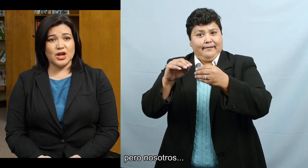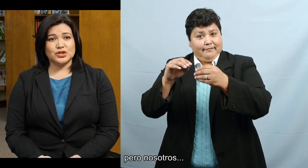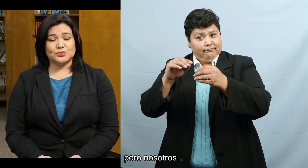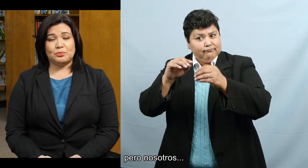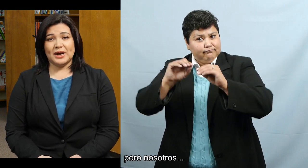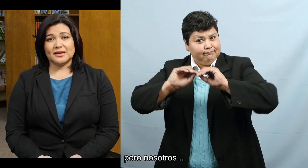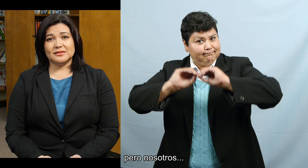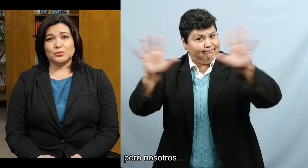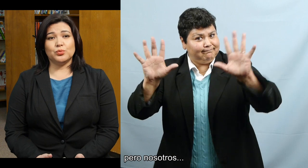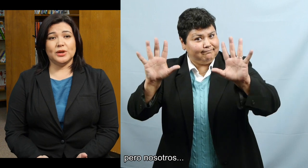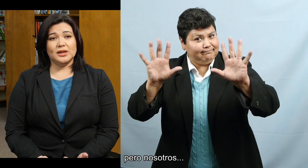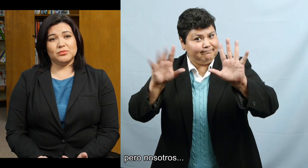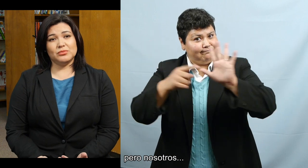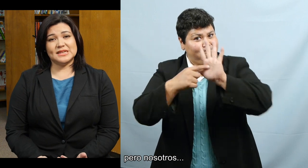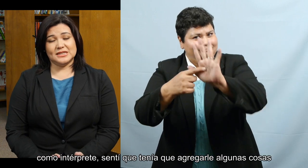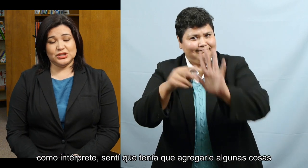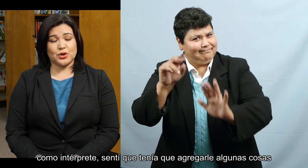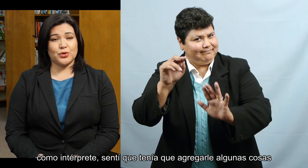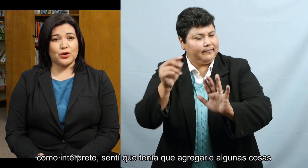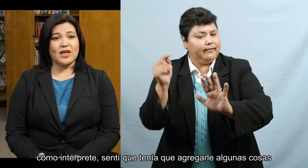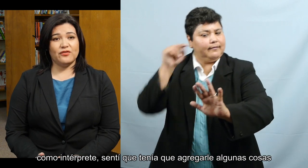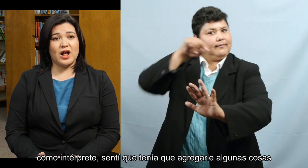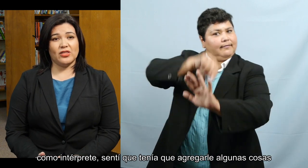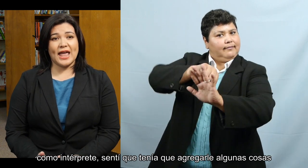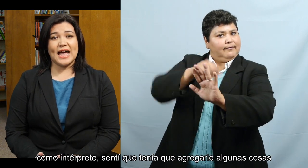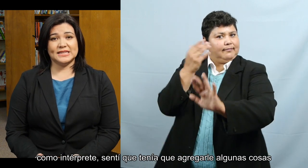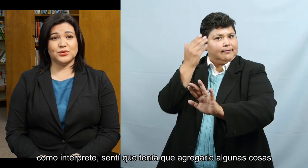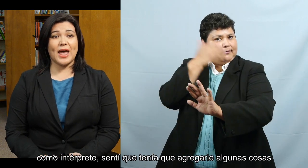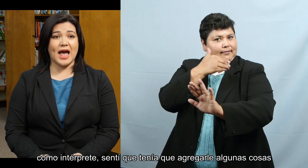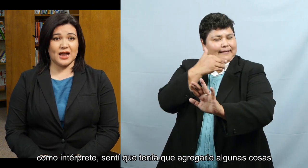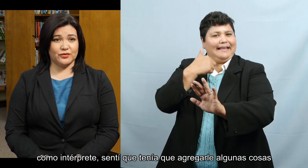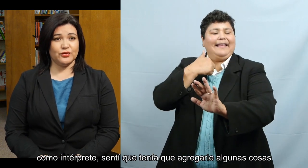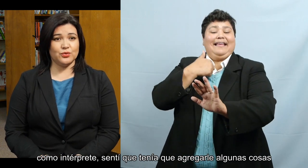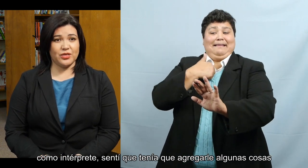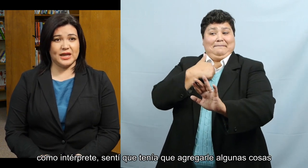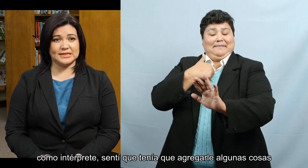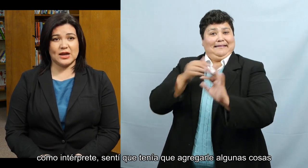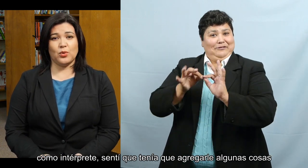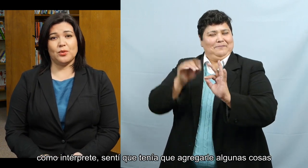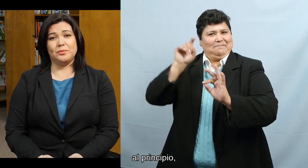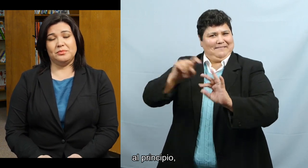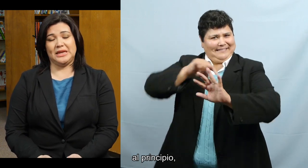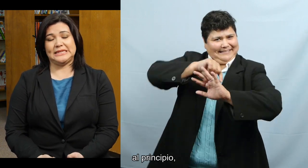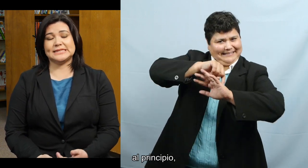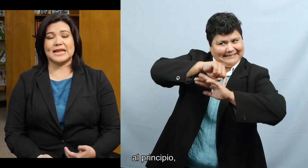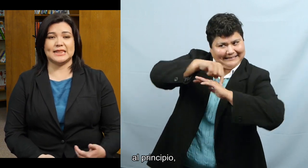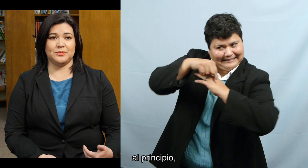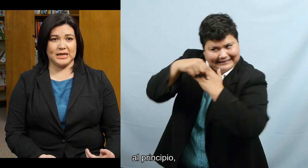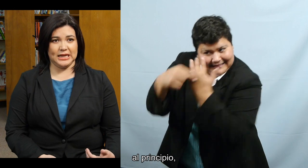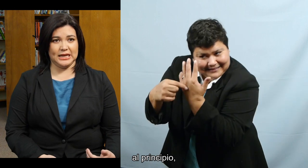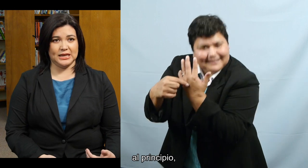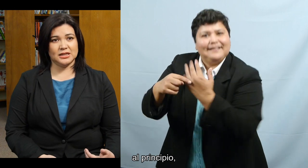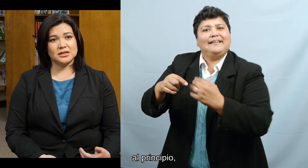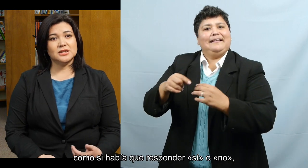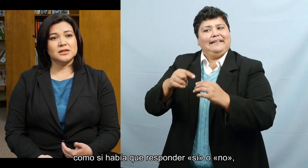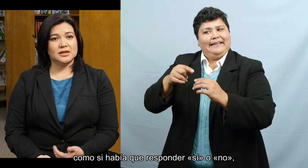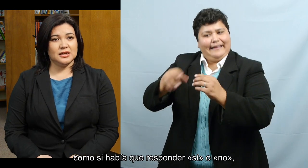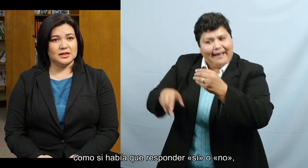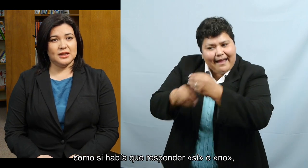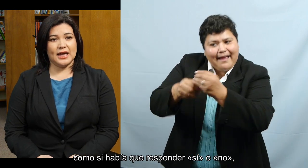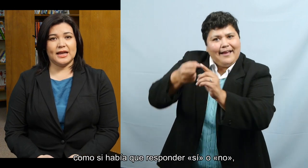but we as an interpreter I felt I had to add a few things that were being said at the beginning